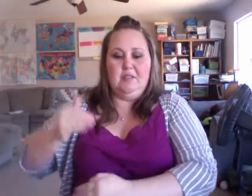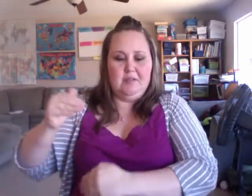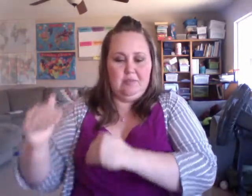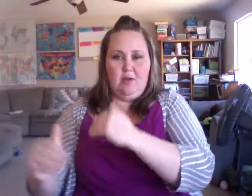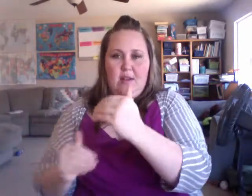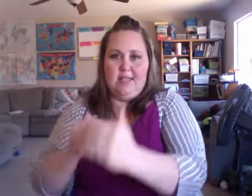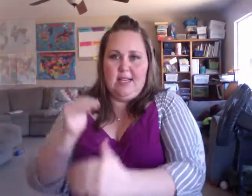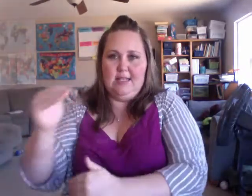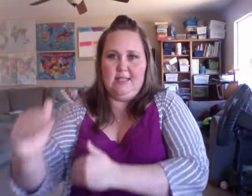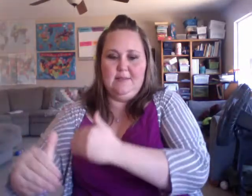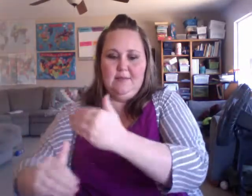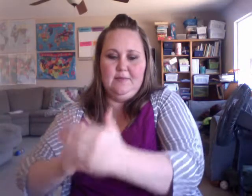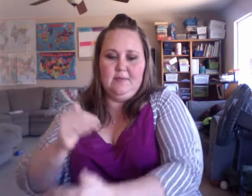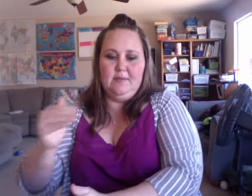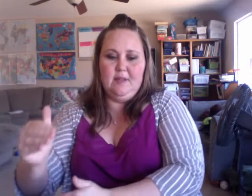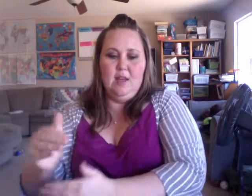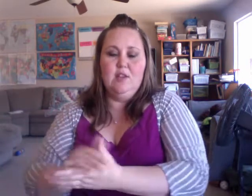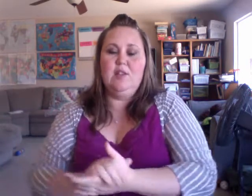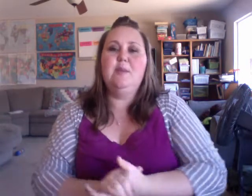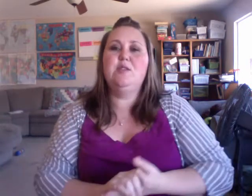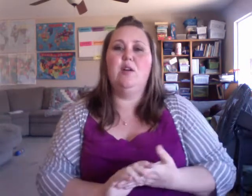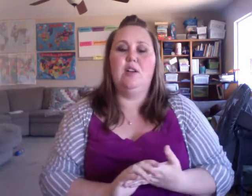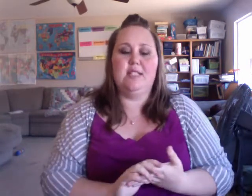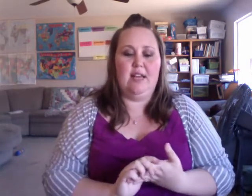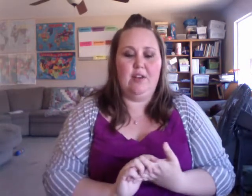process. So let me do it all together.